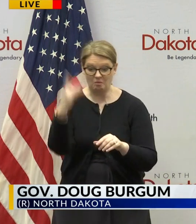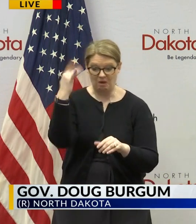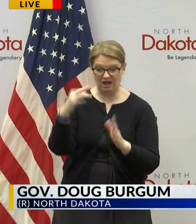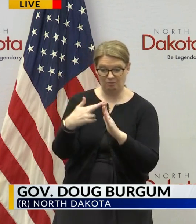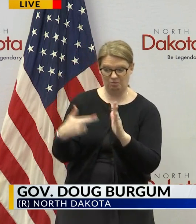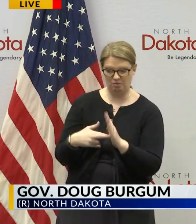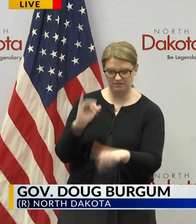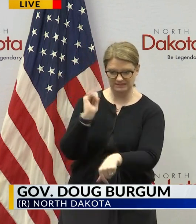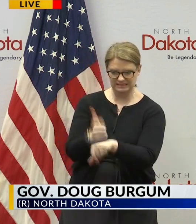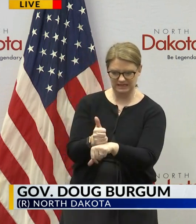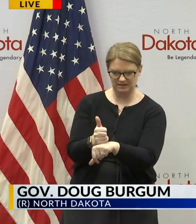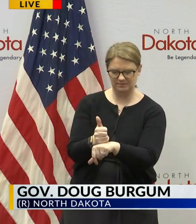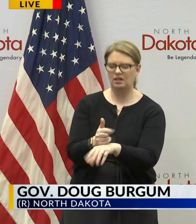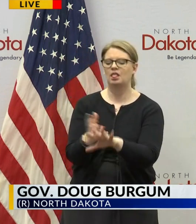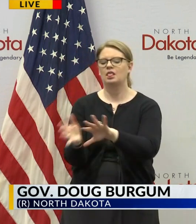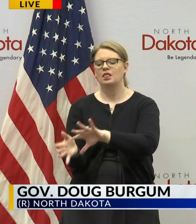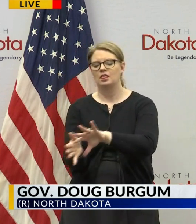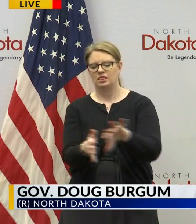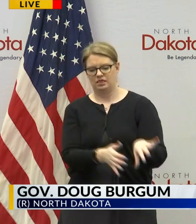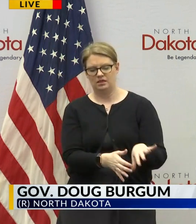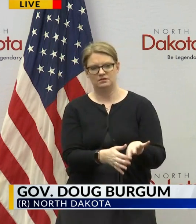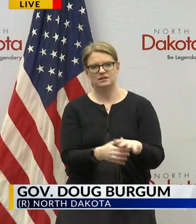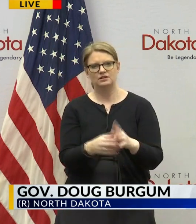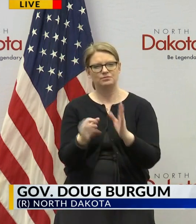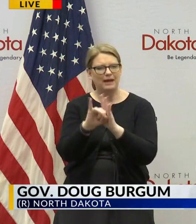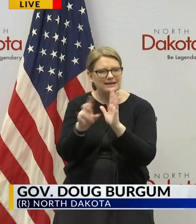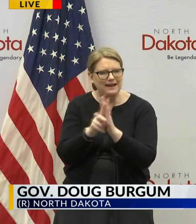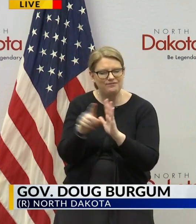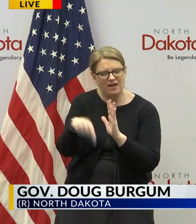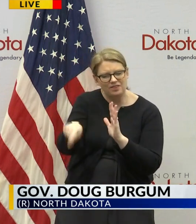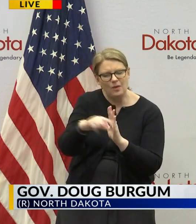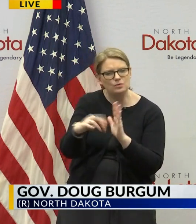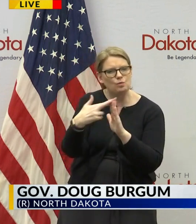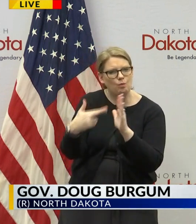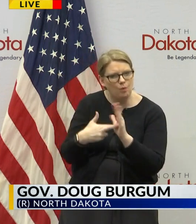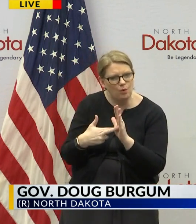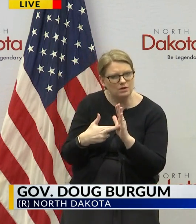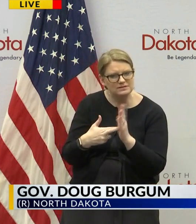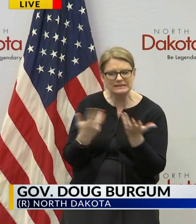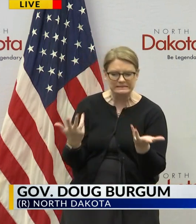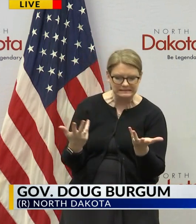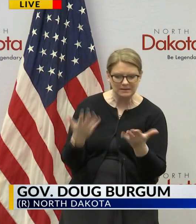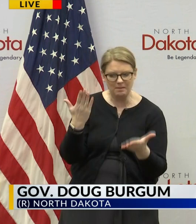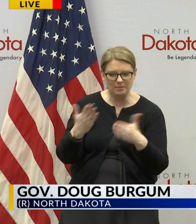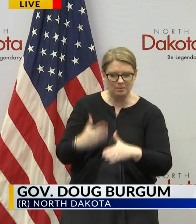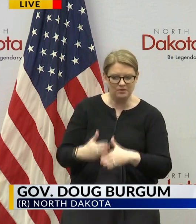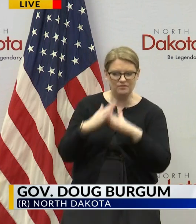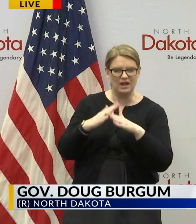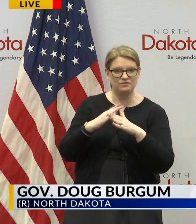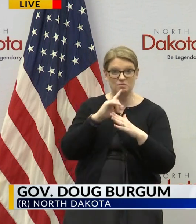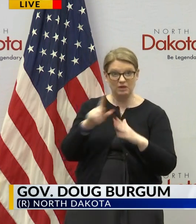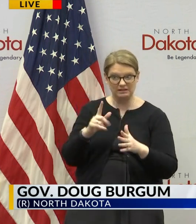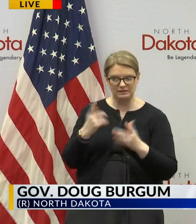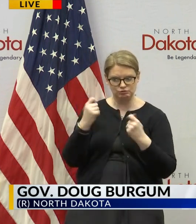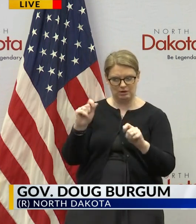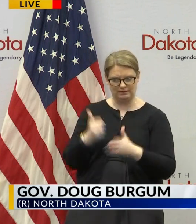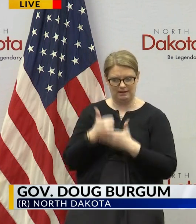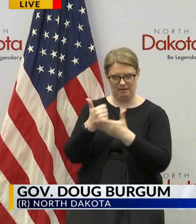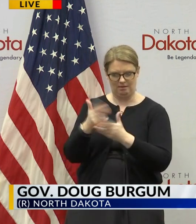to render maximum assistance or to continue to deliver essential services to citizens during the COVID crisis